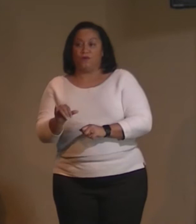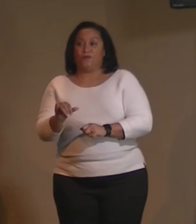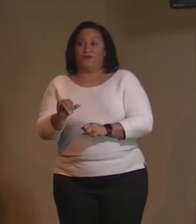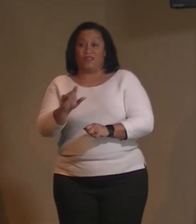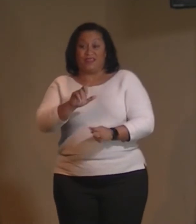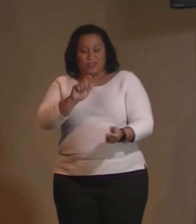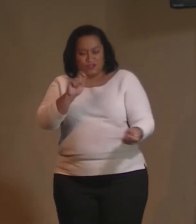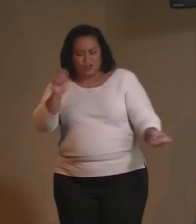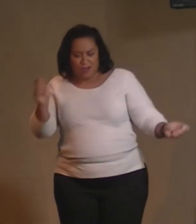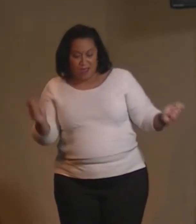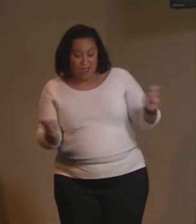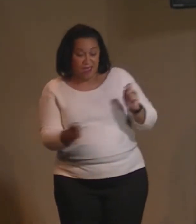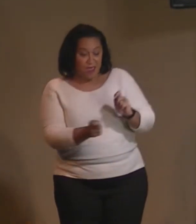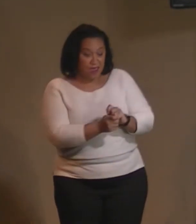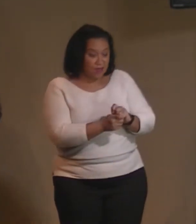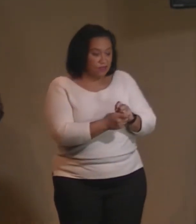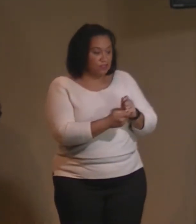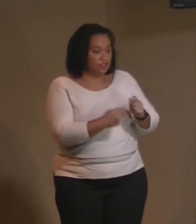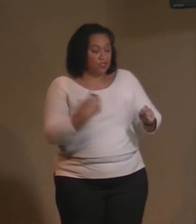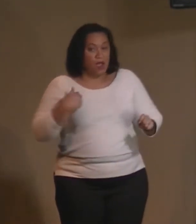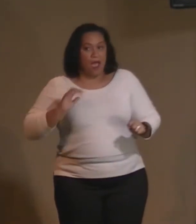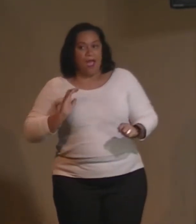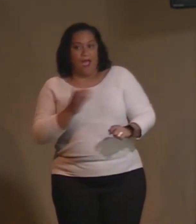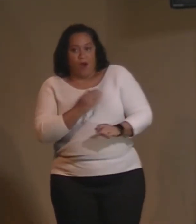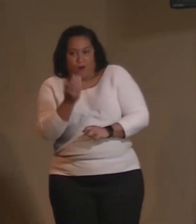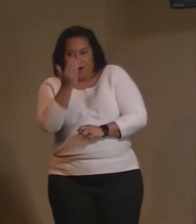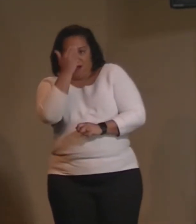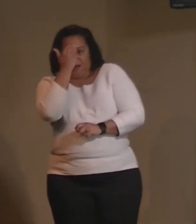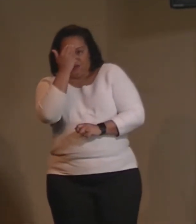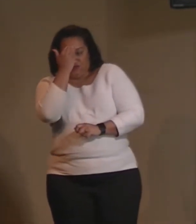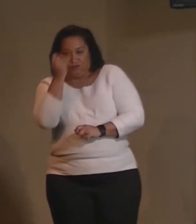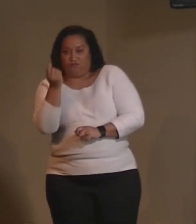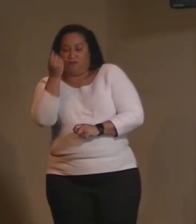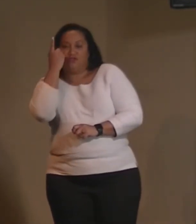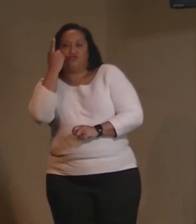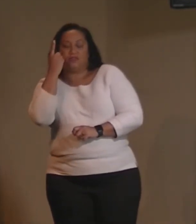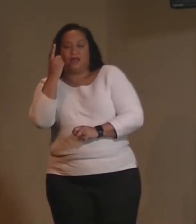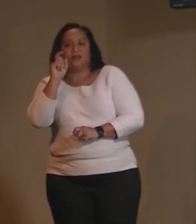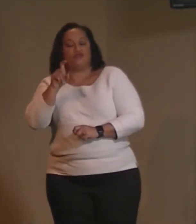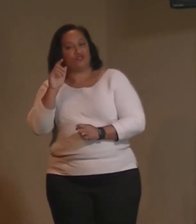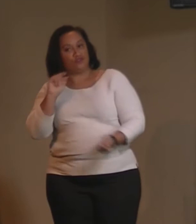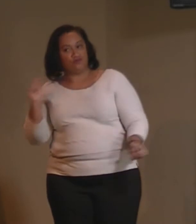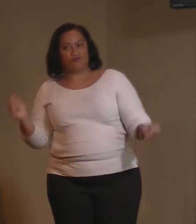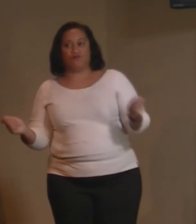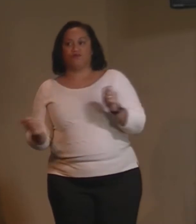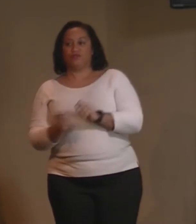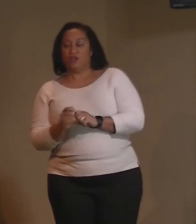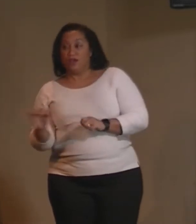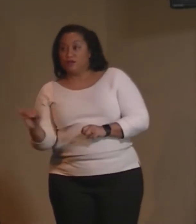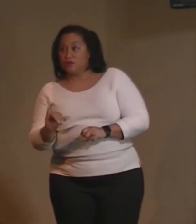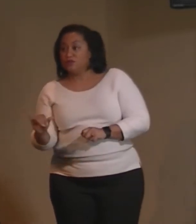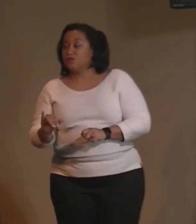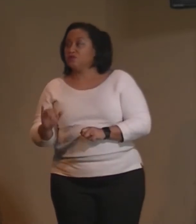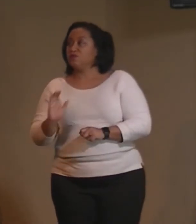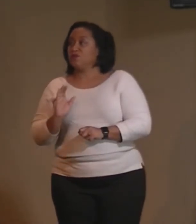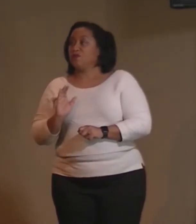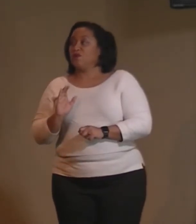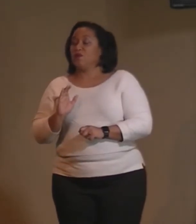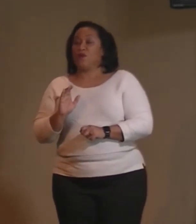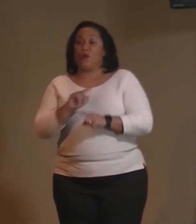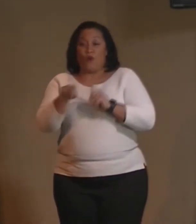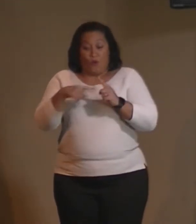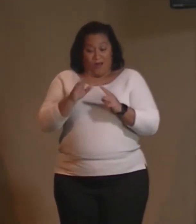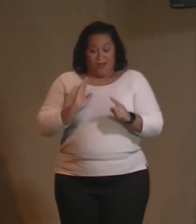that shifts and change, so should our understanding of this philosophy. As our human needs and